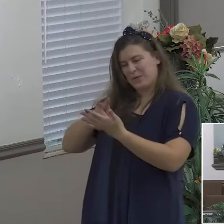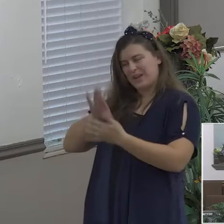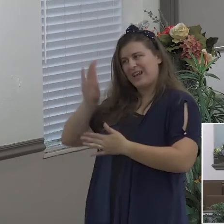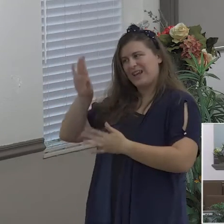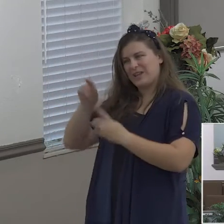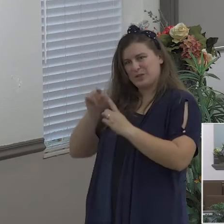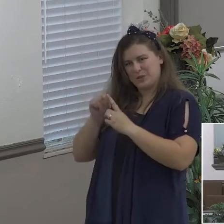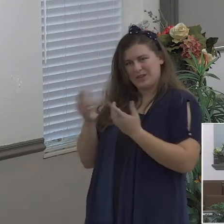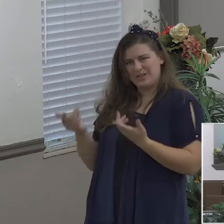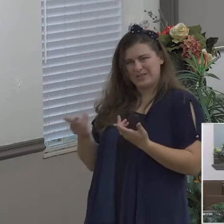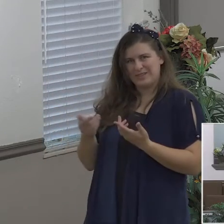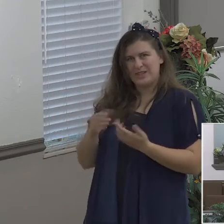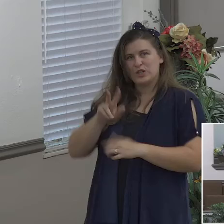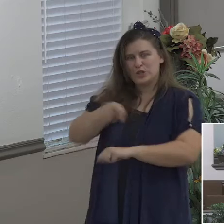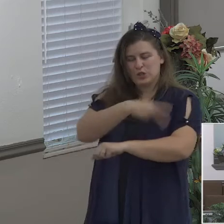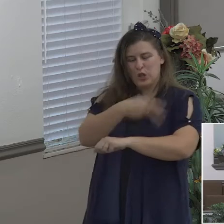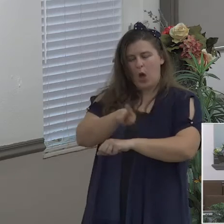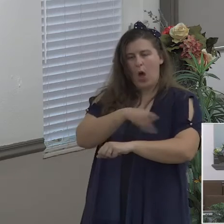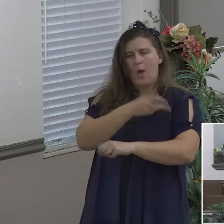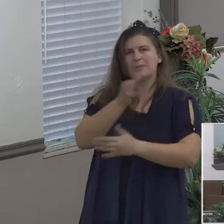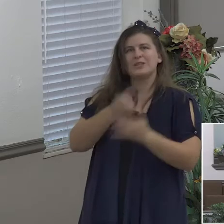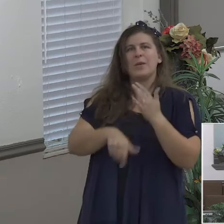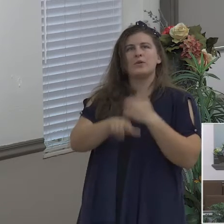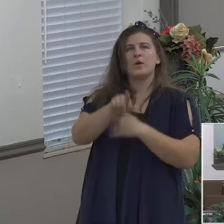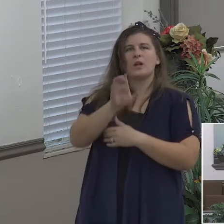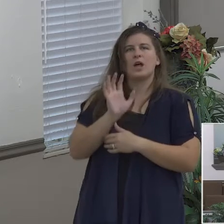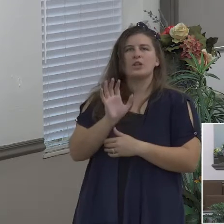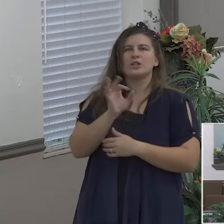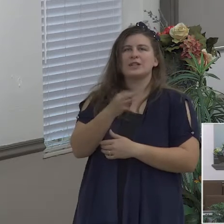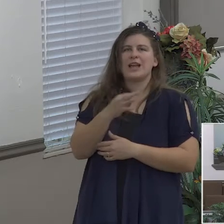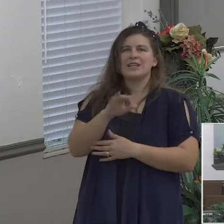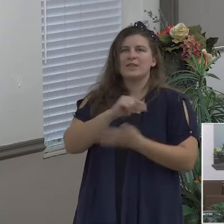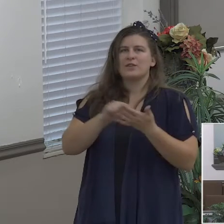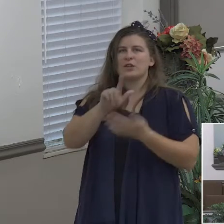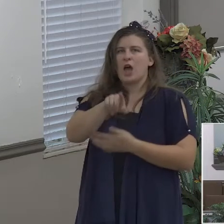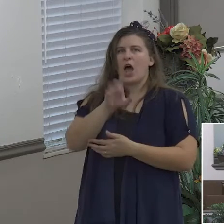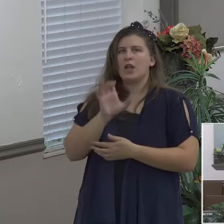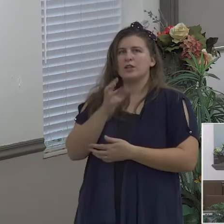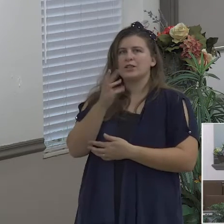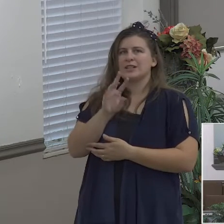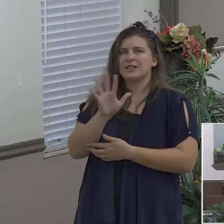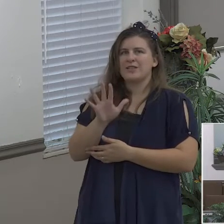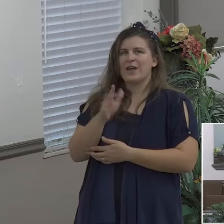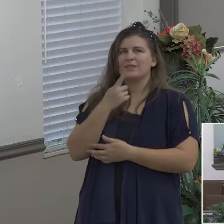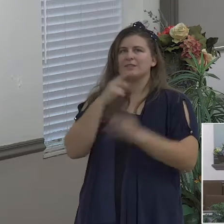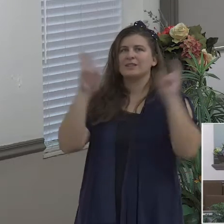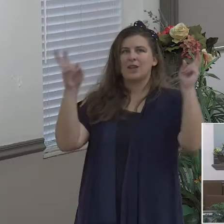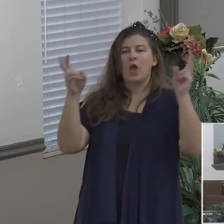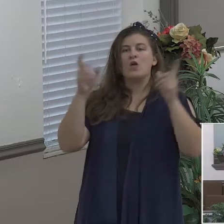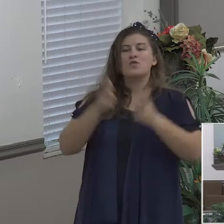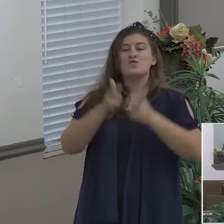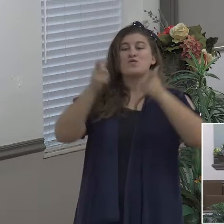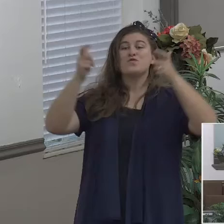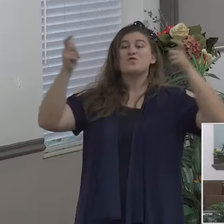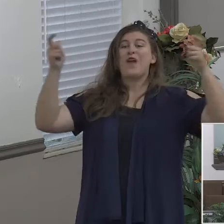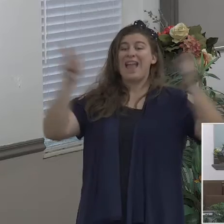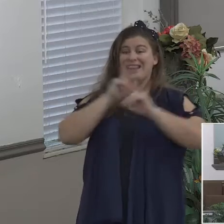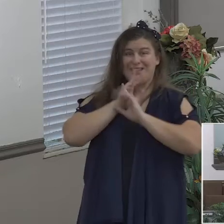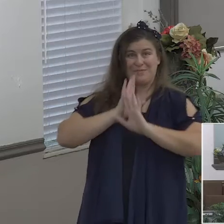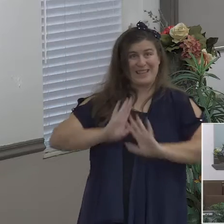great say it great peace have they which love thy